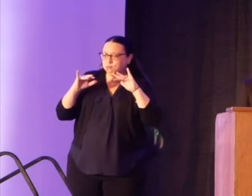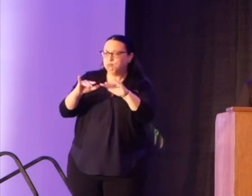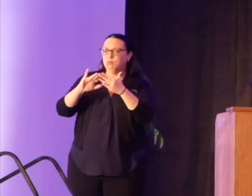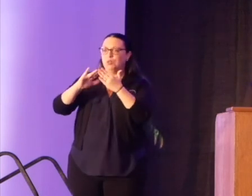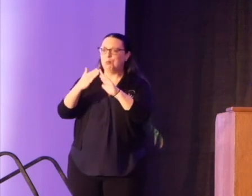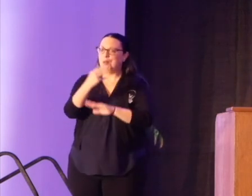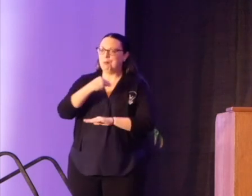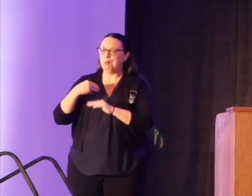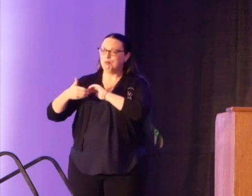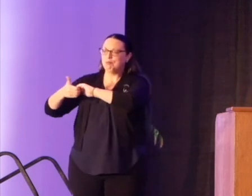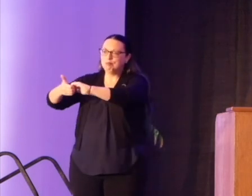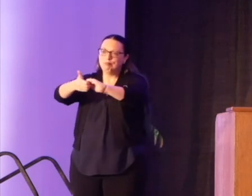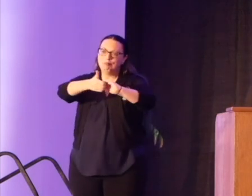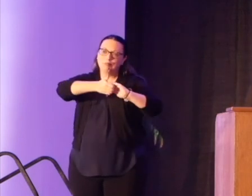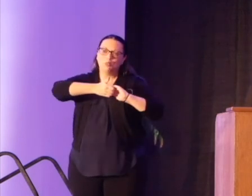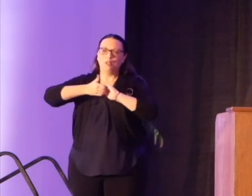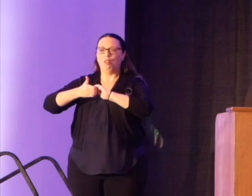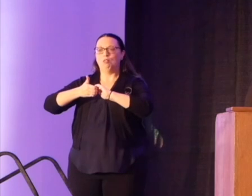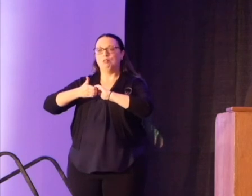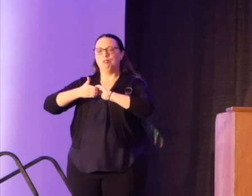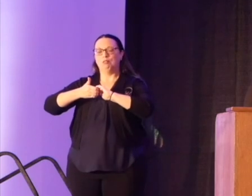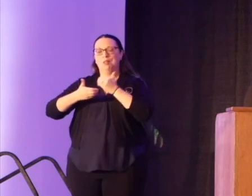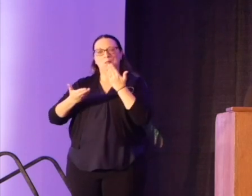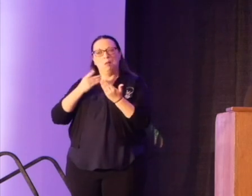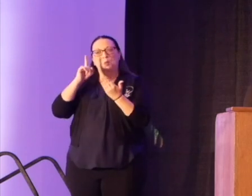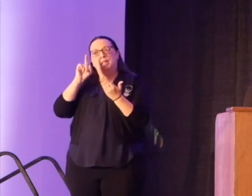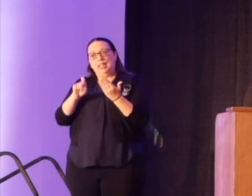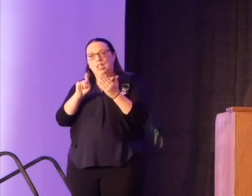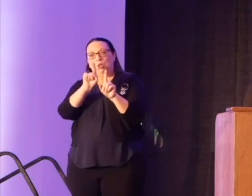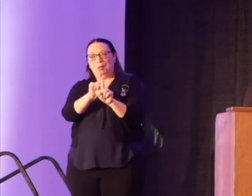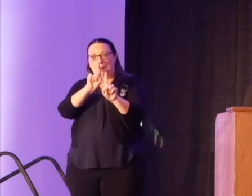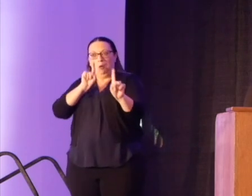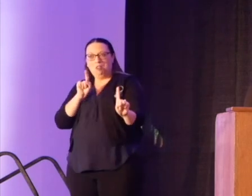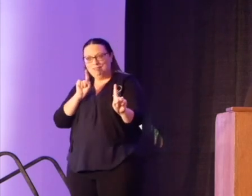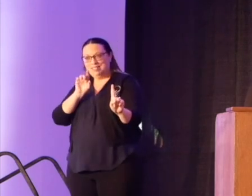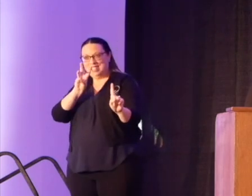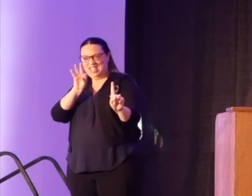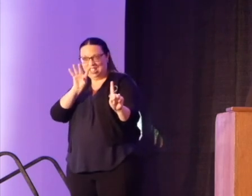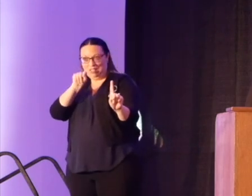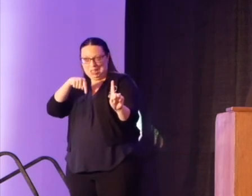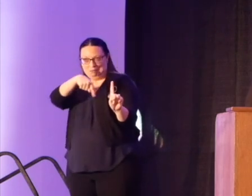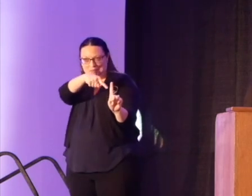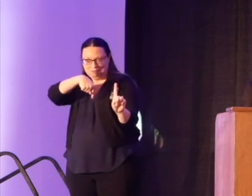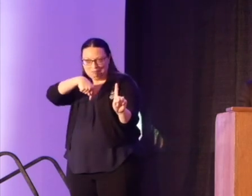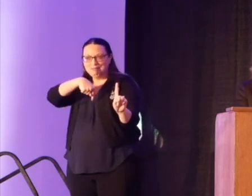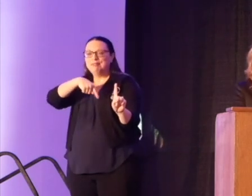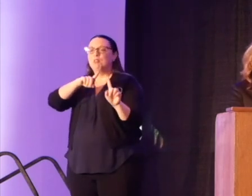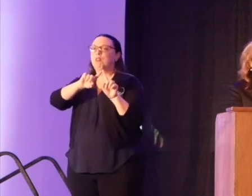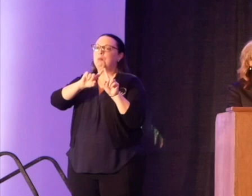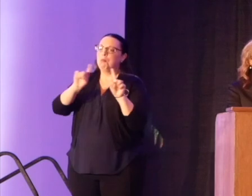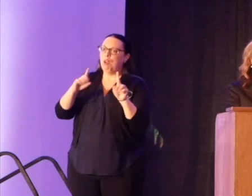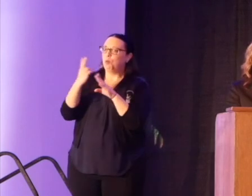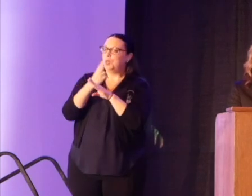came together even as we needed to stand apart at least six feet. And we wielded the